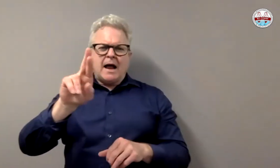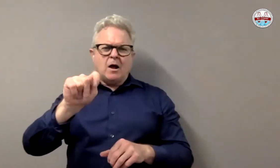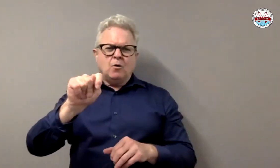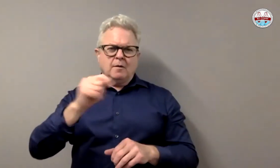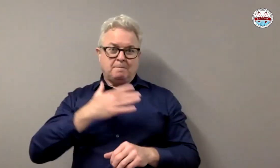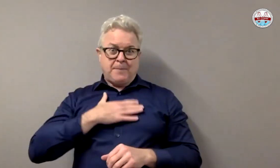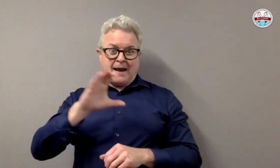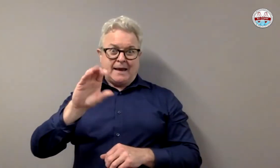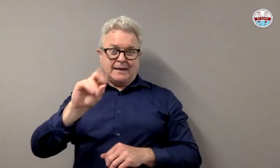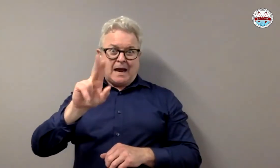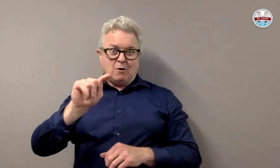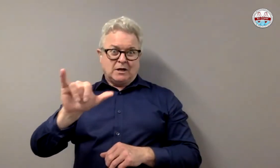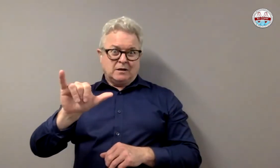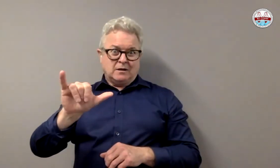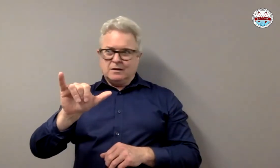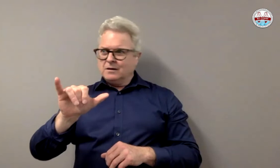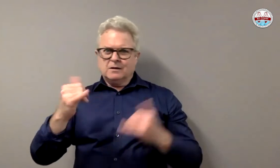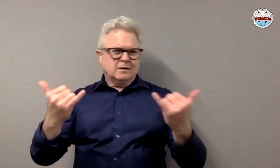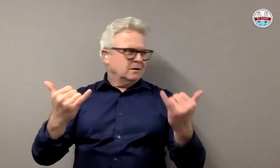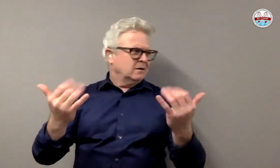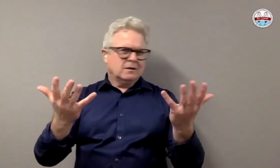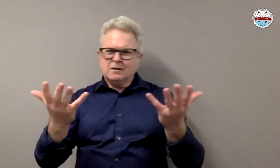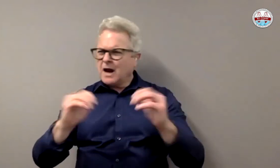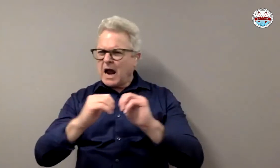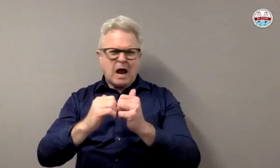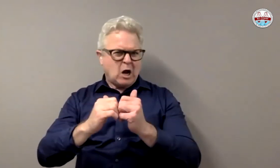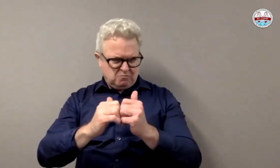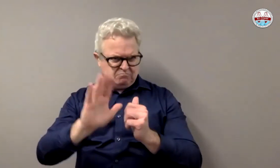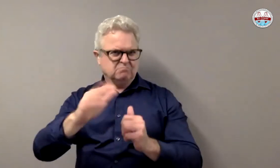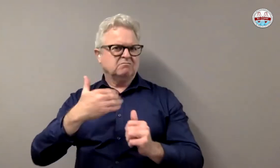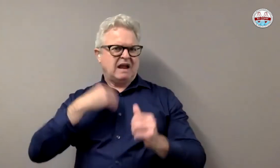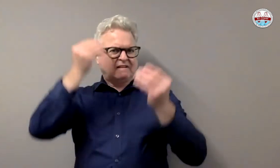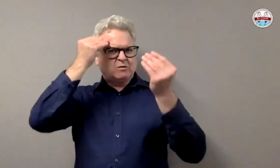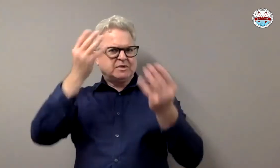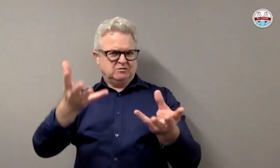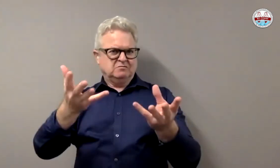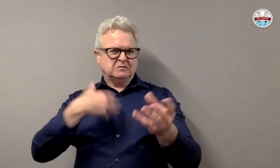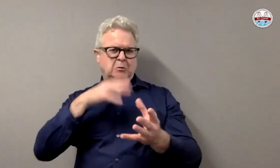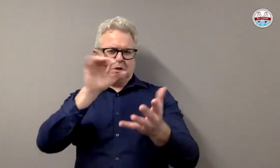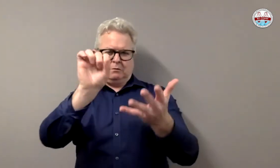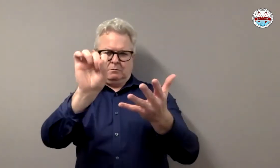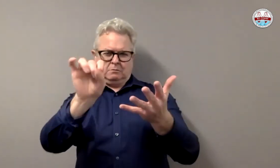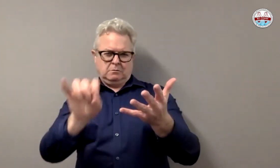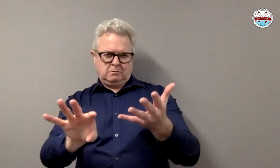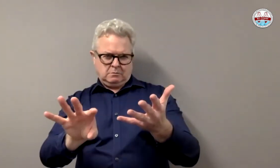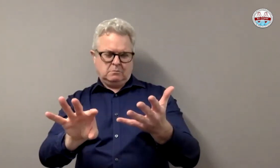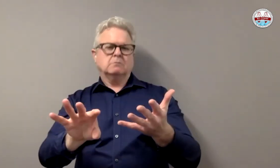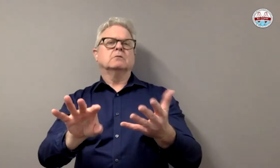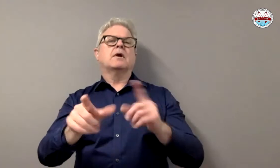Now, if you want to find out basically what your numbers are in terms of how they labeled your county, that information is